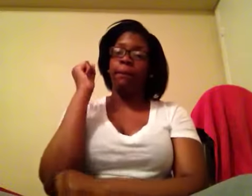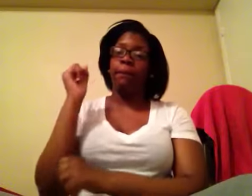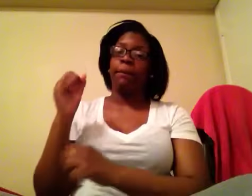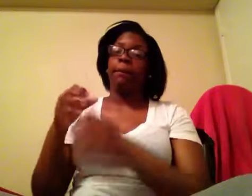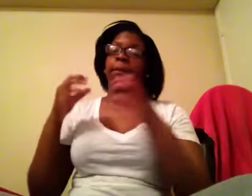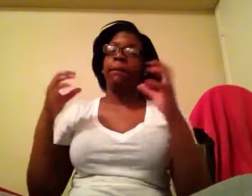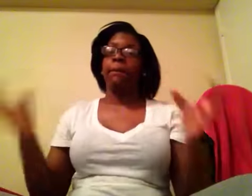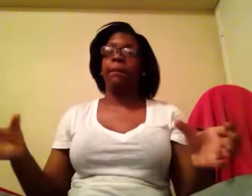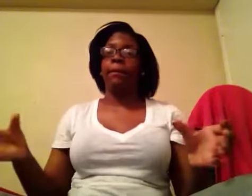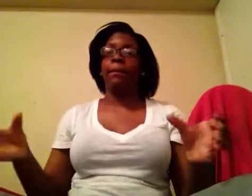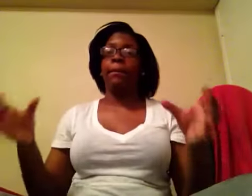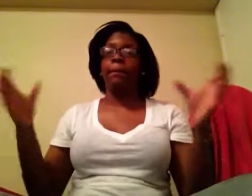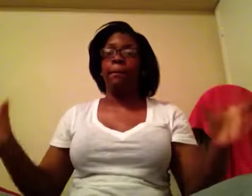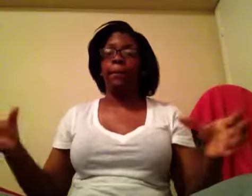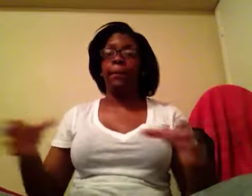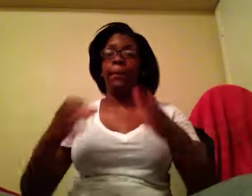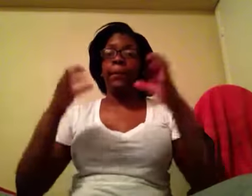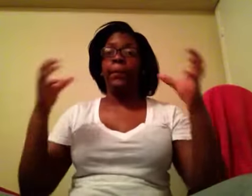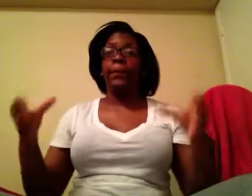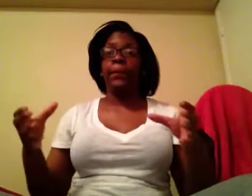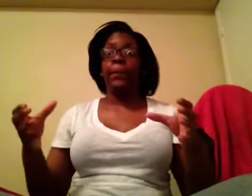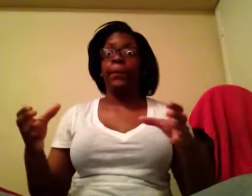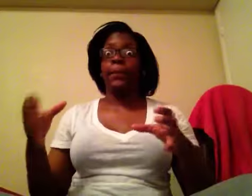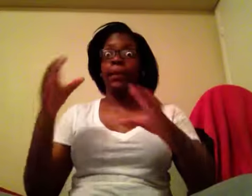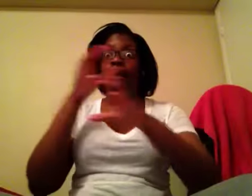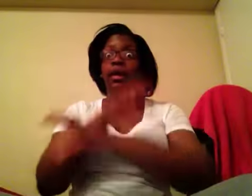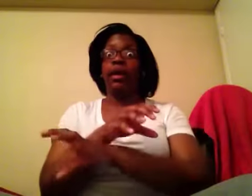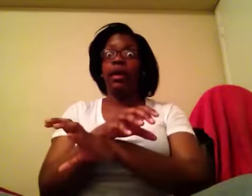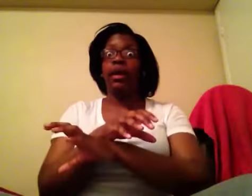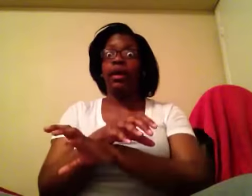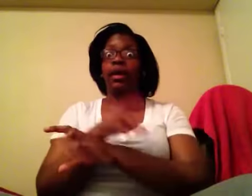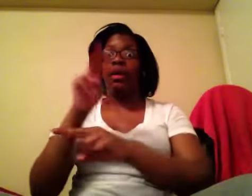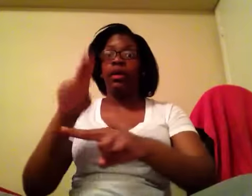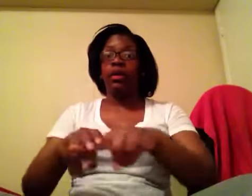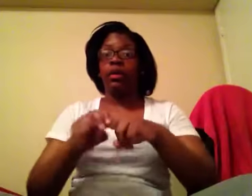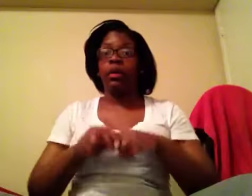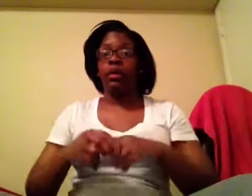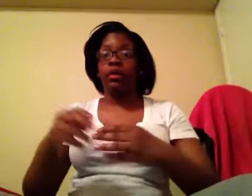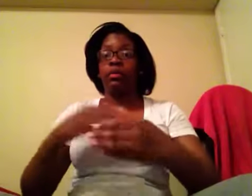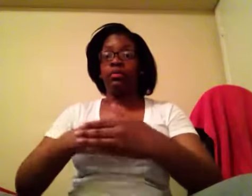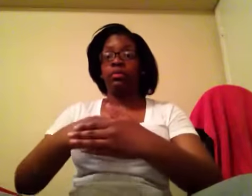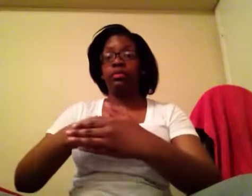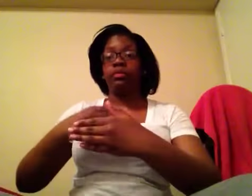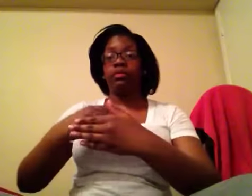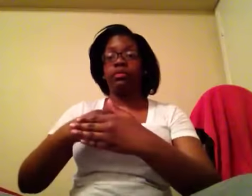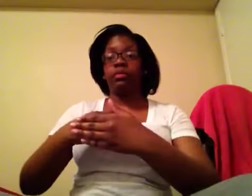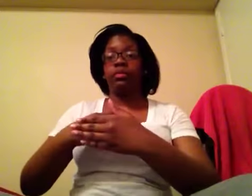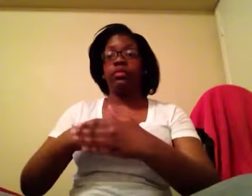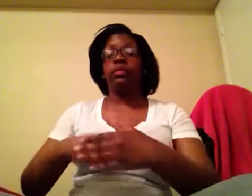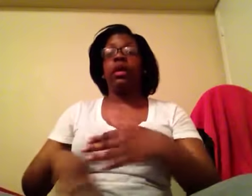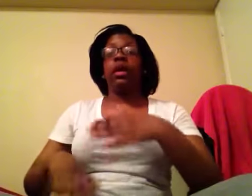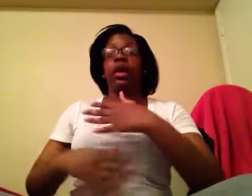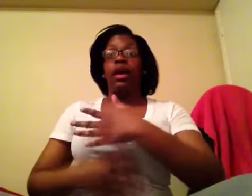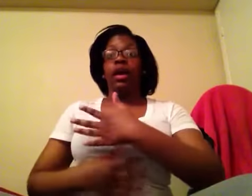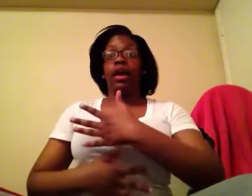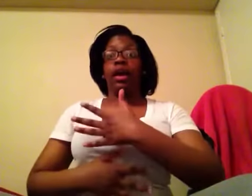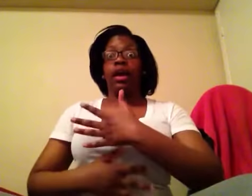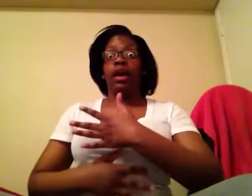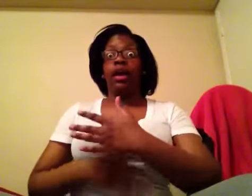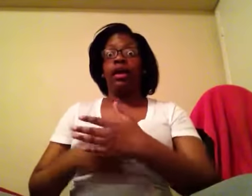There came a big, big spider who sat down beside her and fried Miss